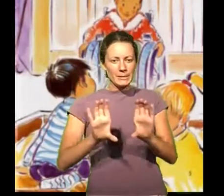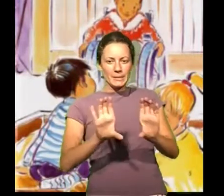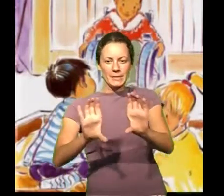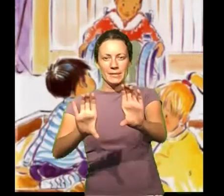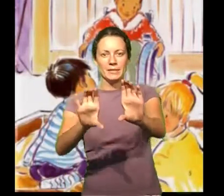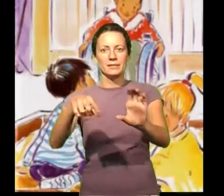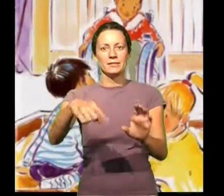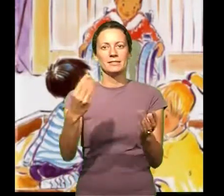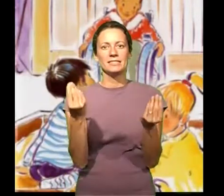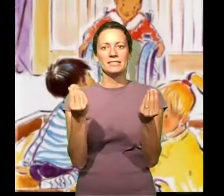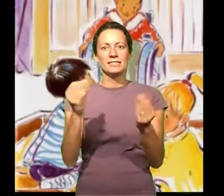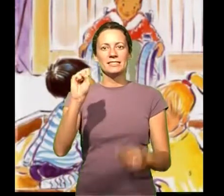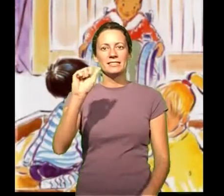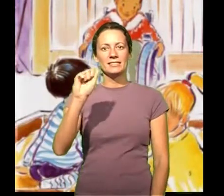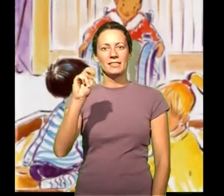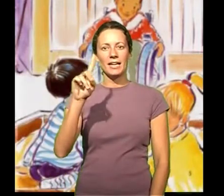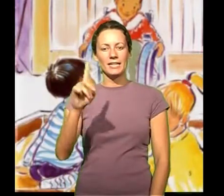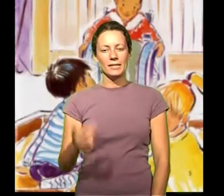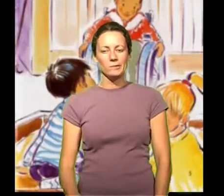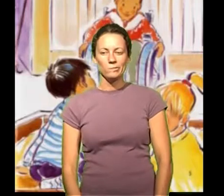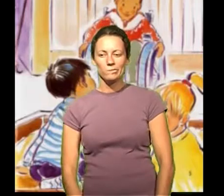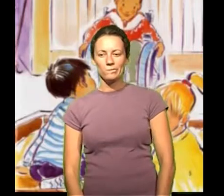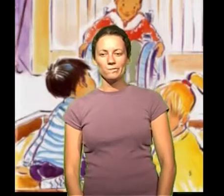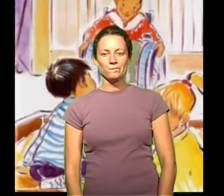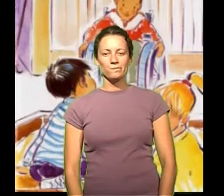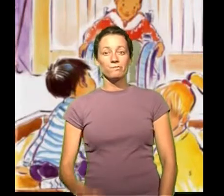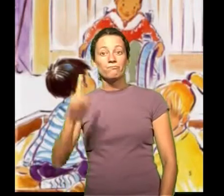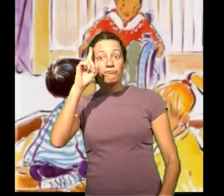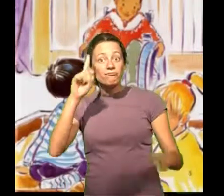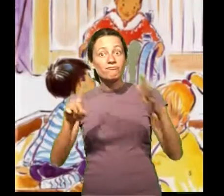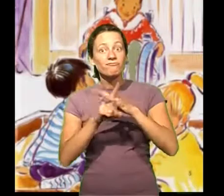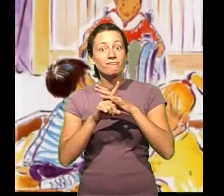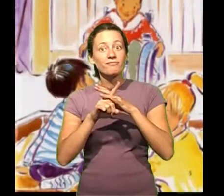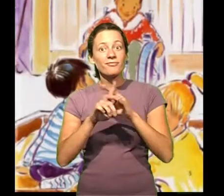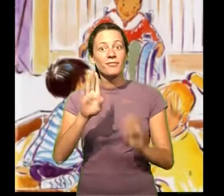Rob said, we need something to push the sand. A bulldozer can push the sand.